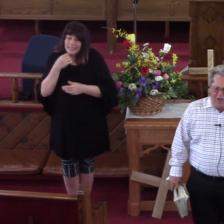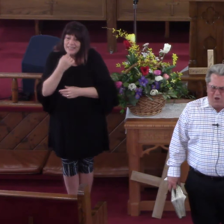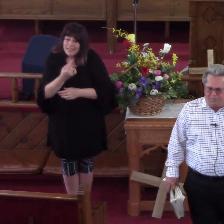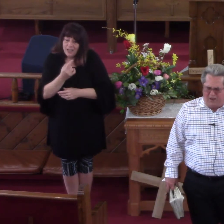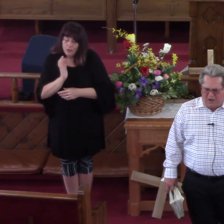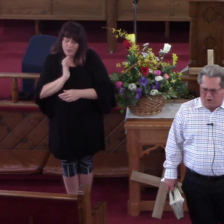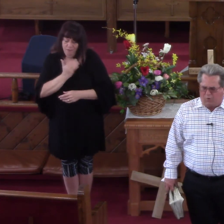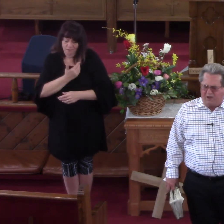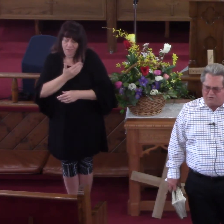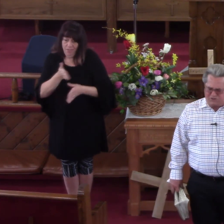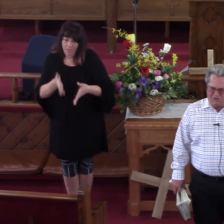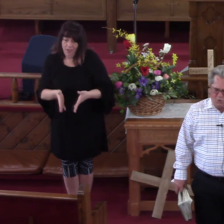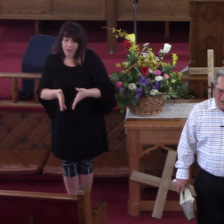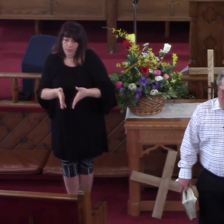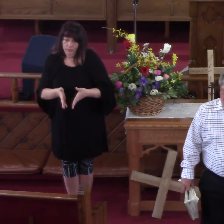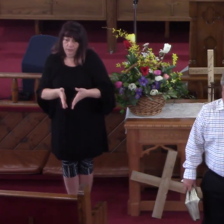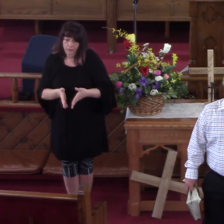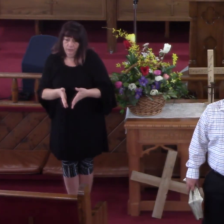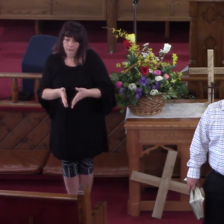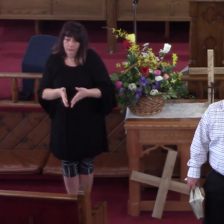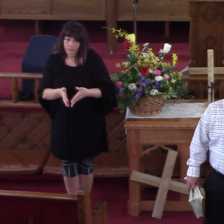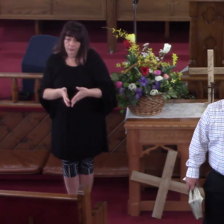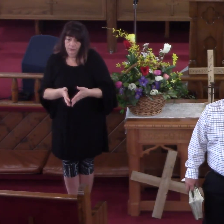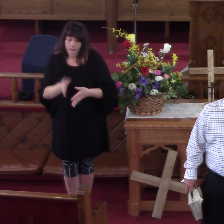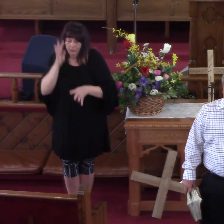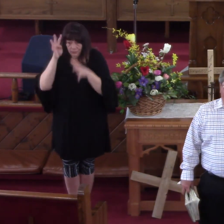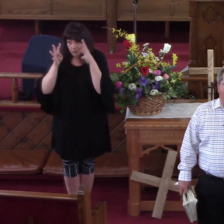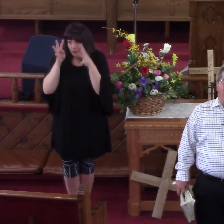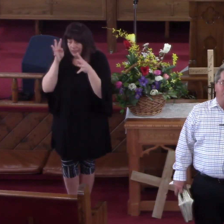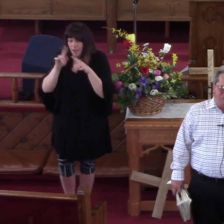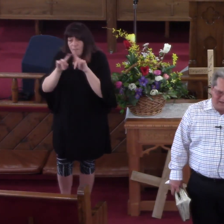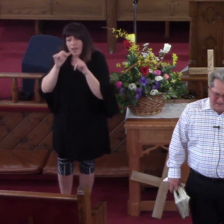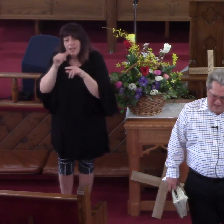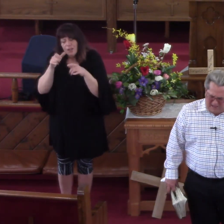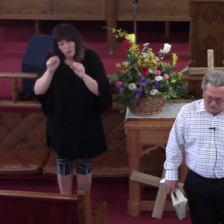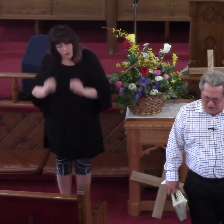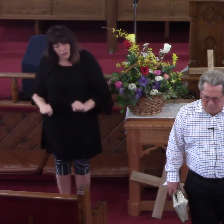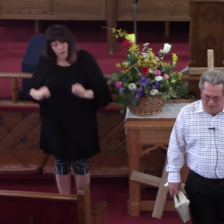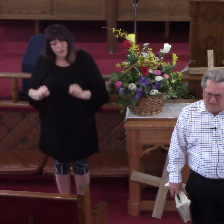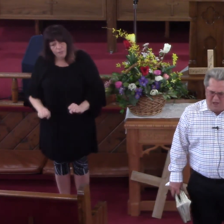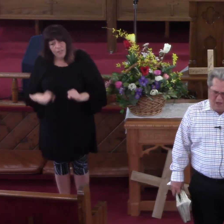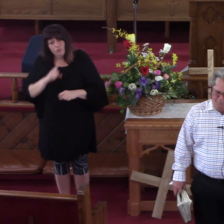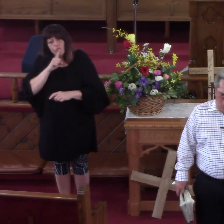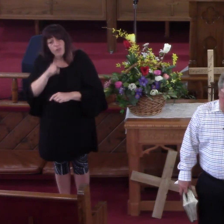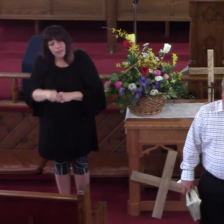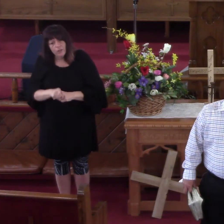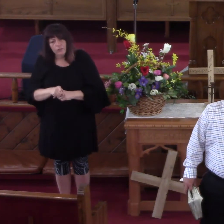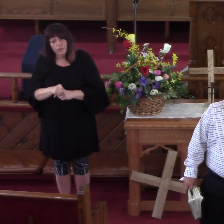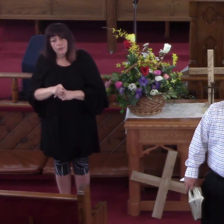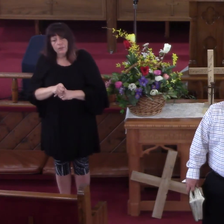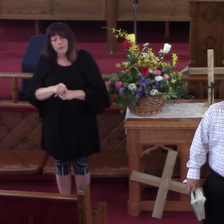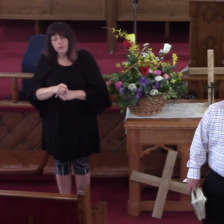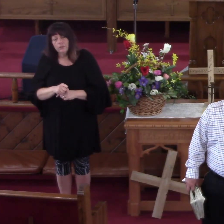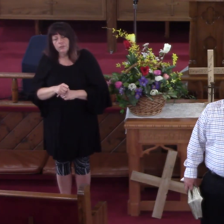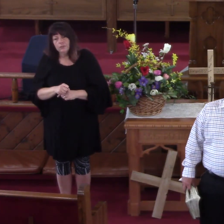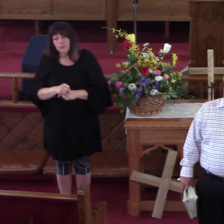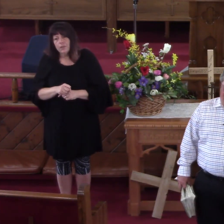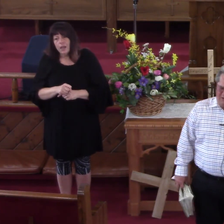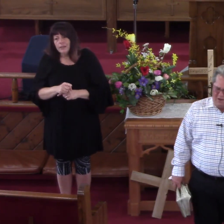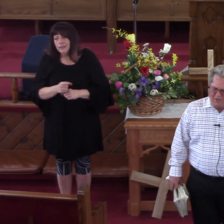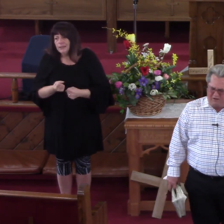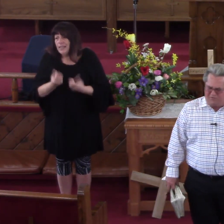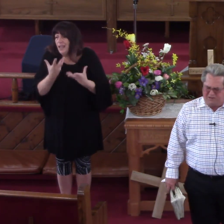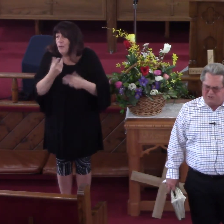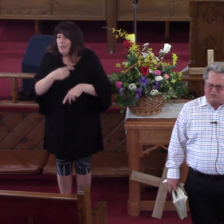Could Very Well Be A Real Situation Because How Many Times Has There Been A Boy Or A Girl My